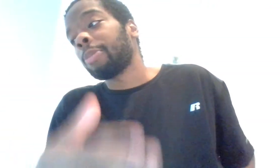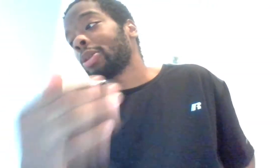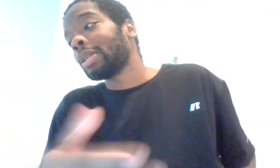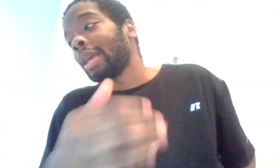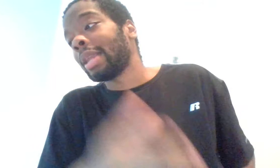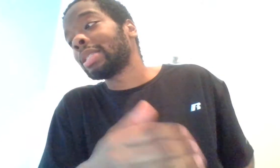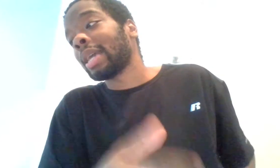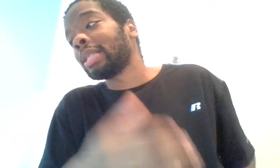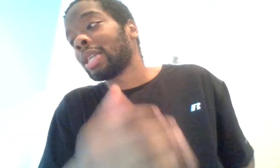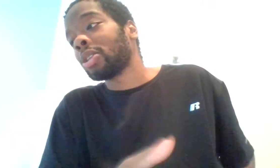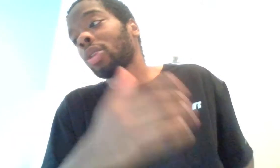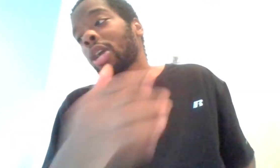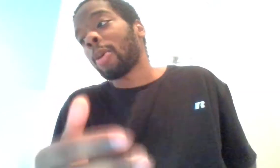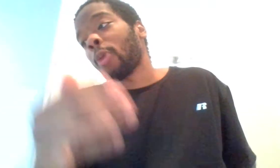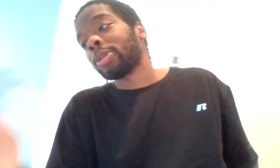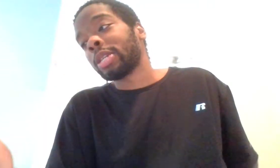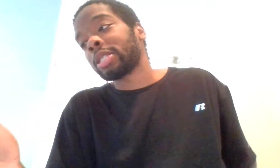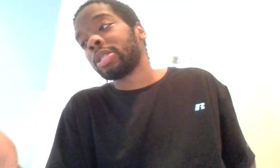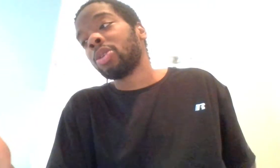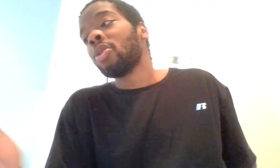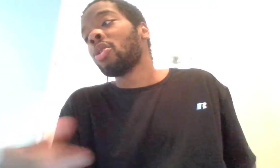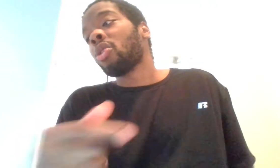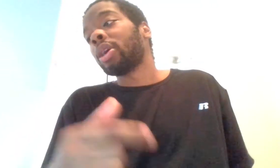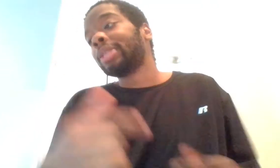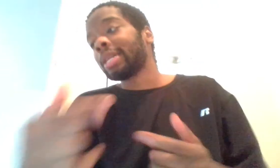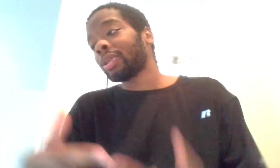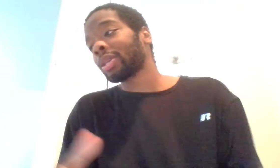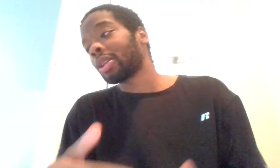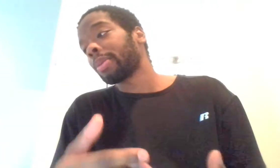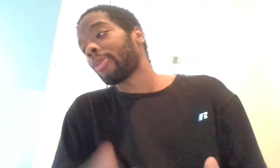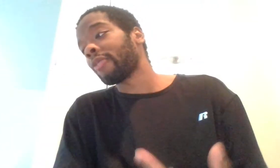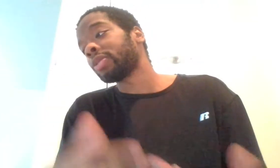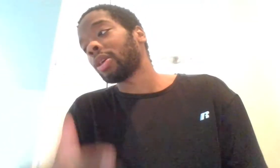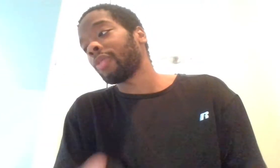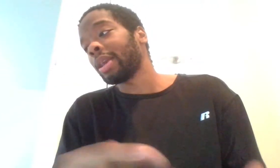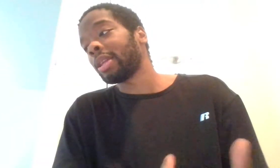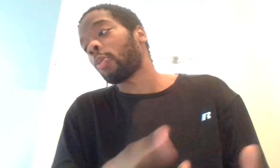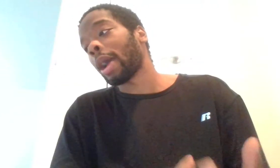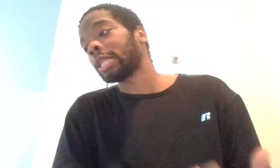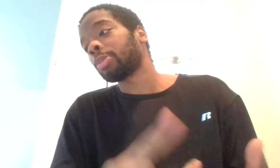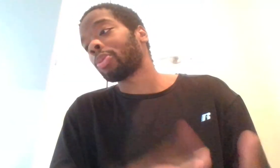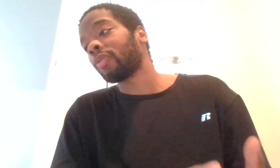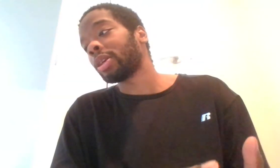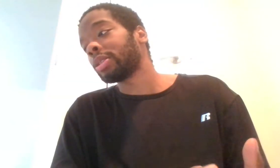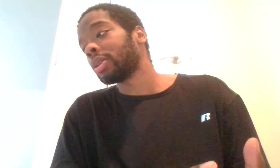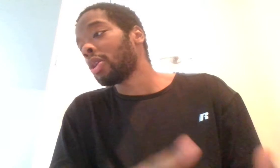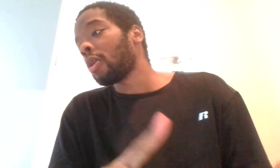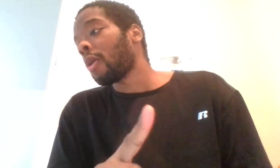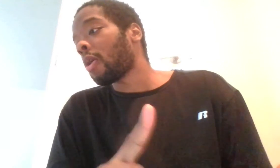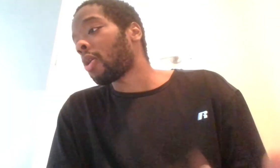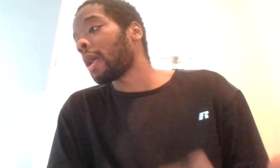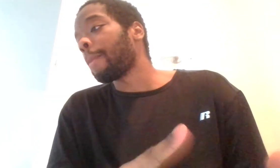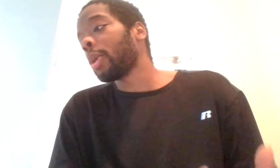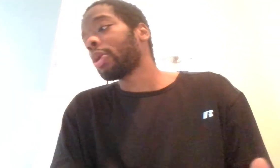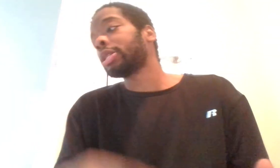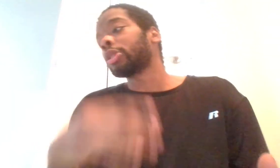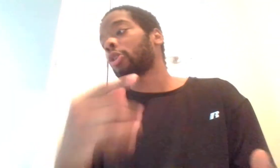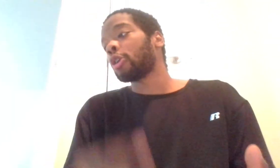person in any state, territory, commonwealth, possession, or district to the deprivation of any rights, privilege, or immunity secured